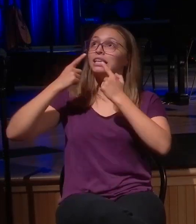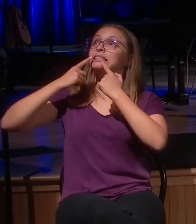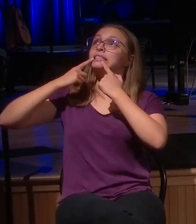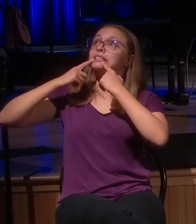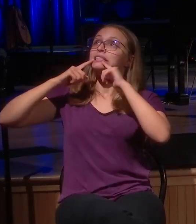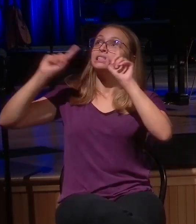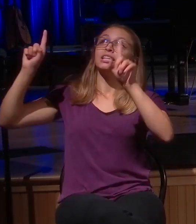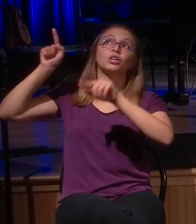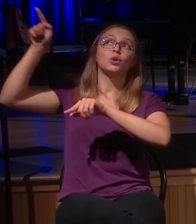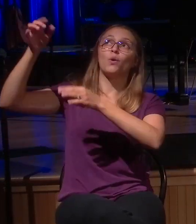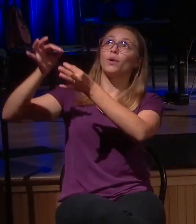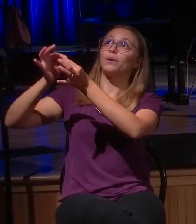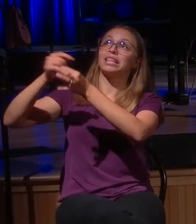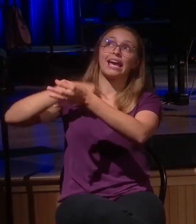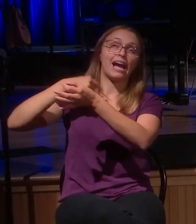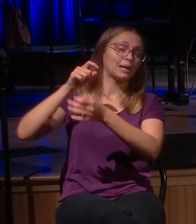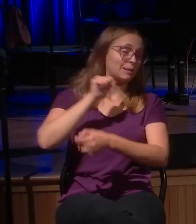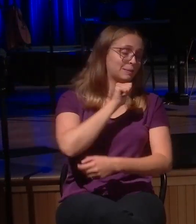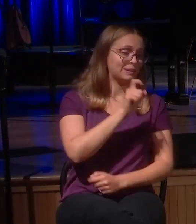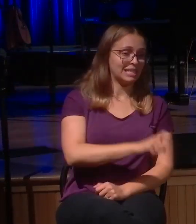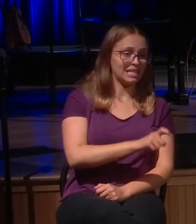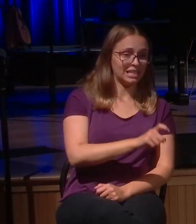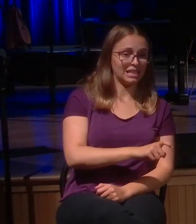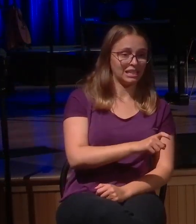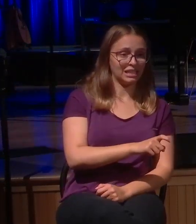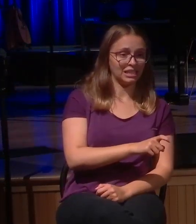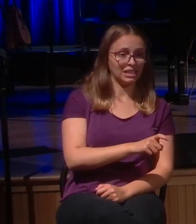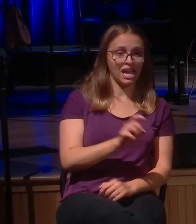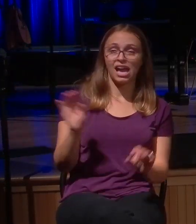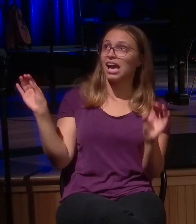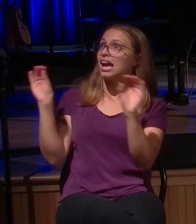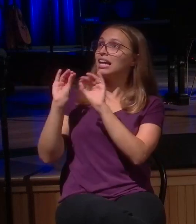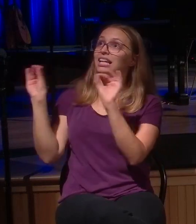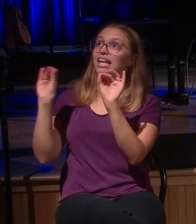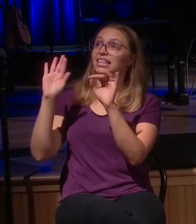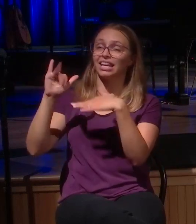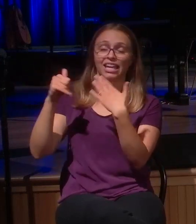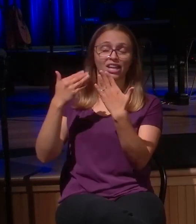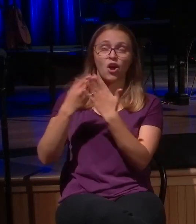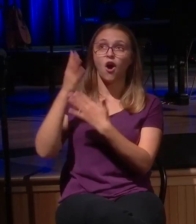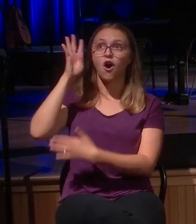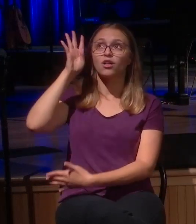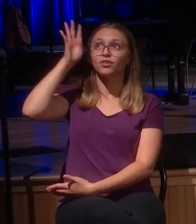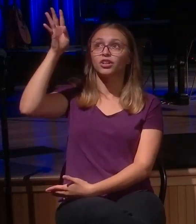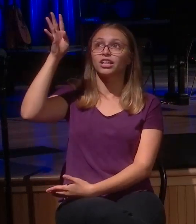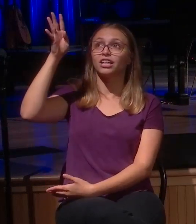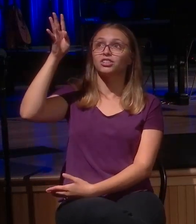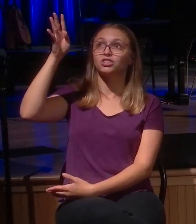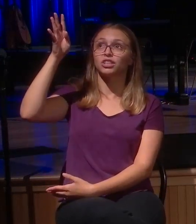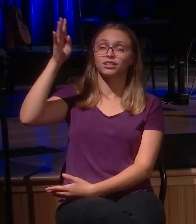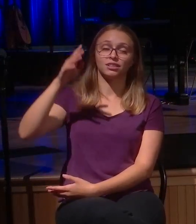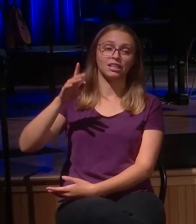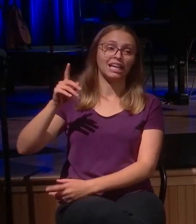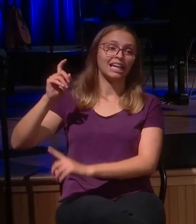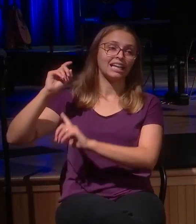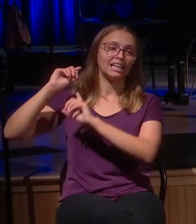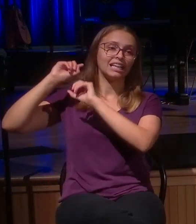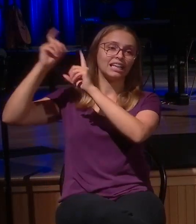you're worthy, I'm needy, nothing in all of creation brings greater joy to God than a person who admits